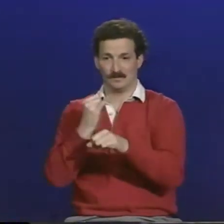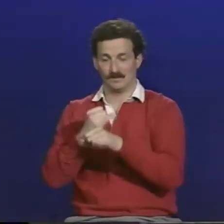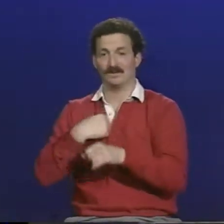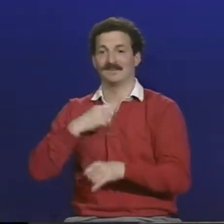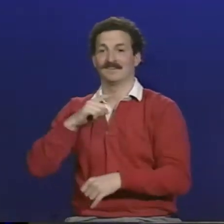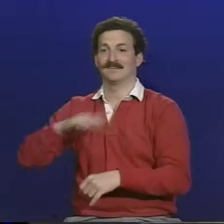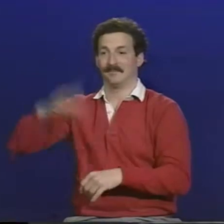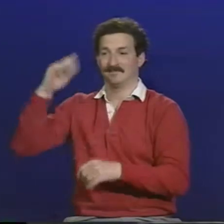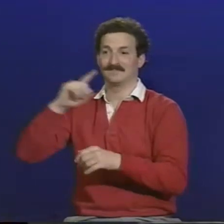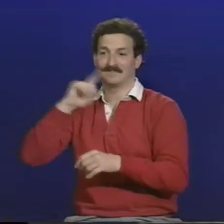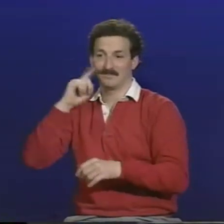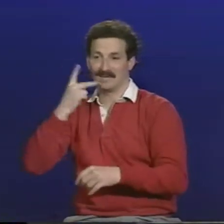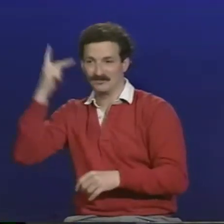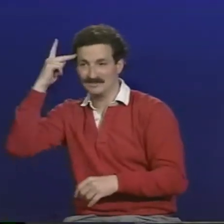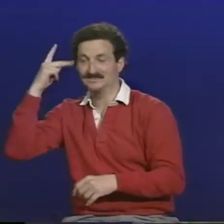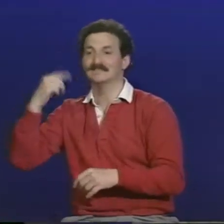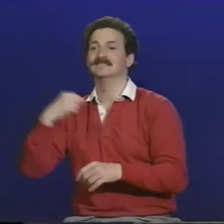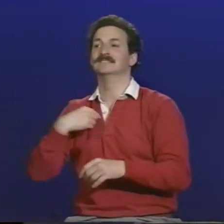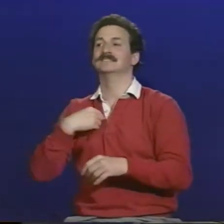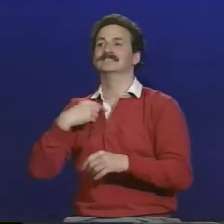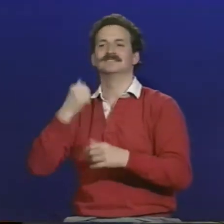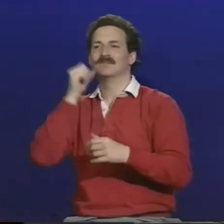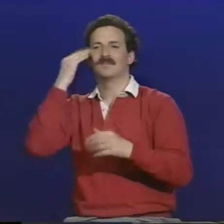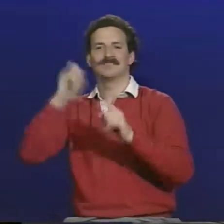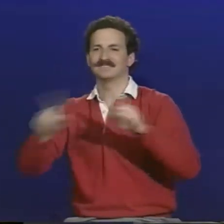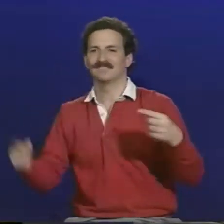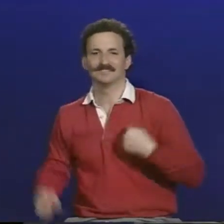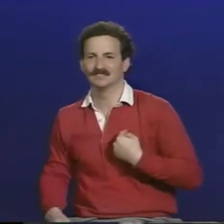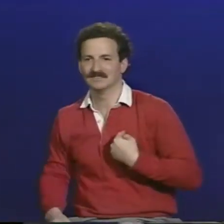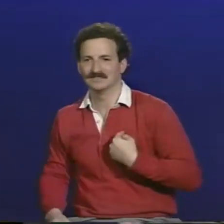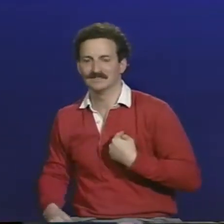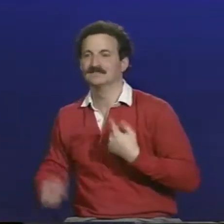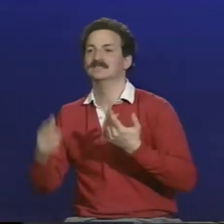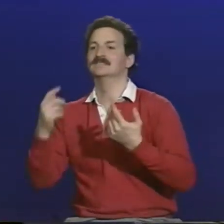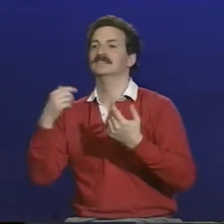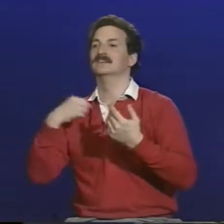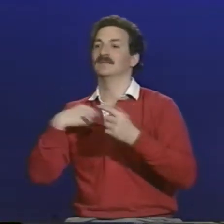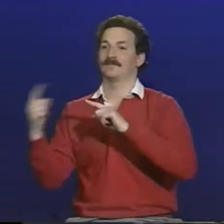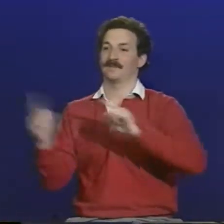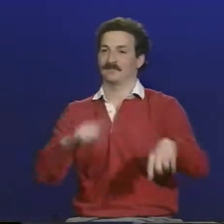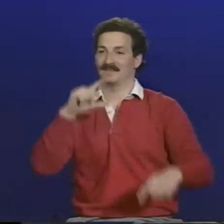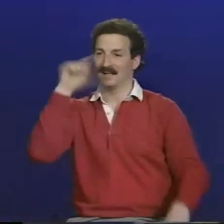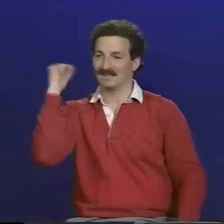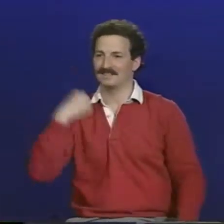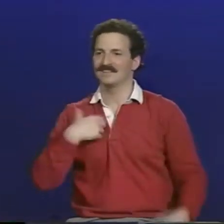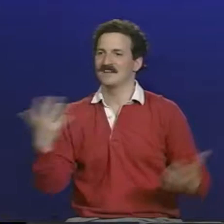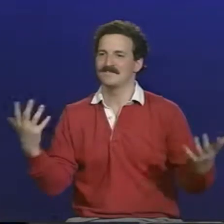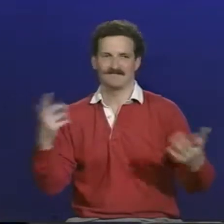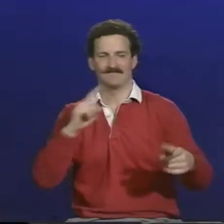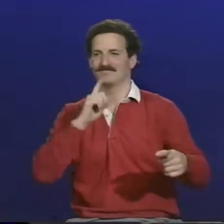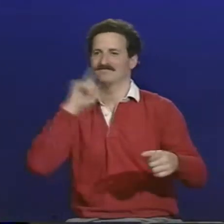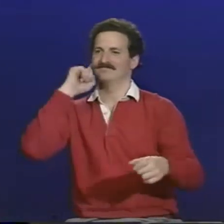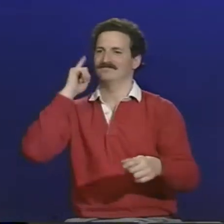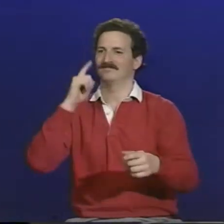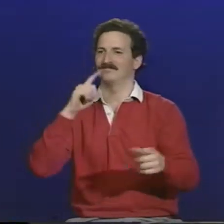for myself, I went to a school for the deaf as well as having deaf parents. So deafness has certainly not been anything new to me. When I came to Gallaudet